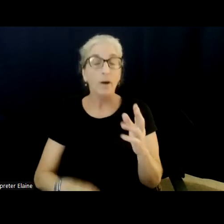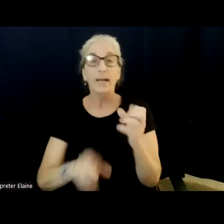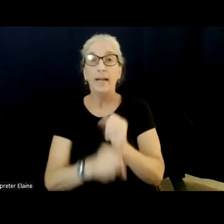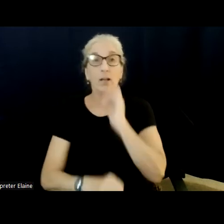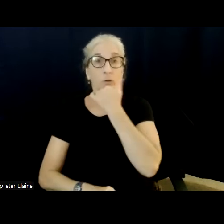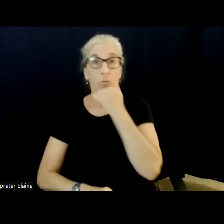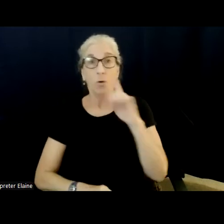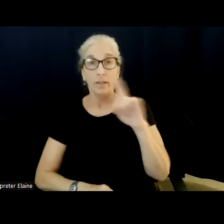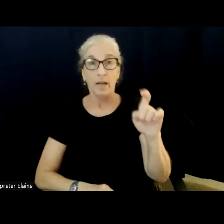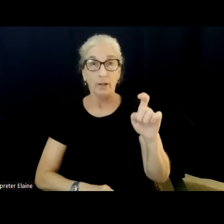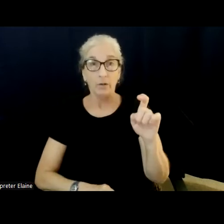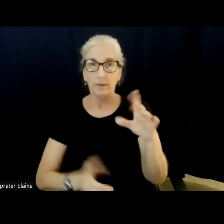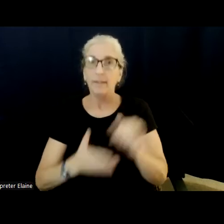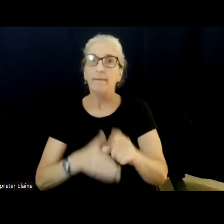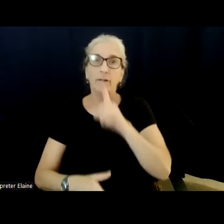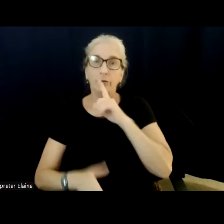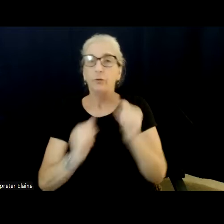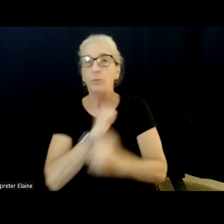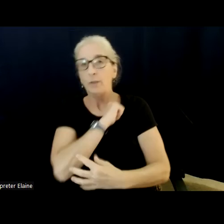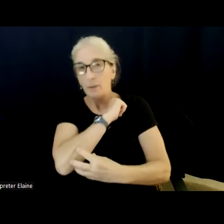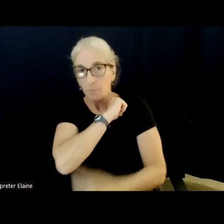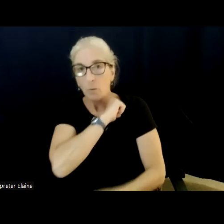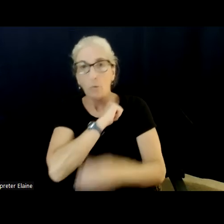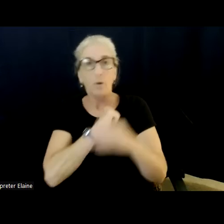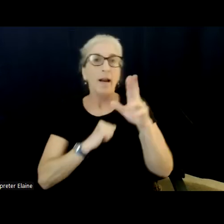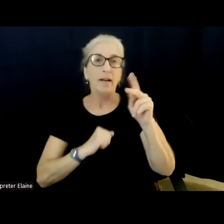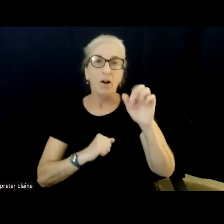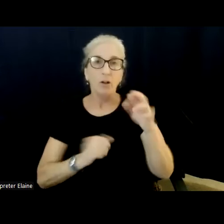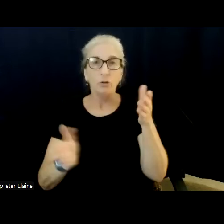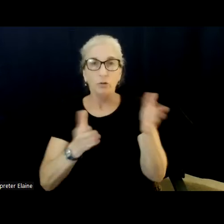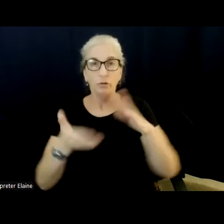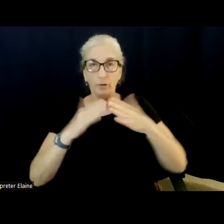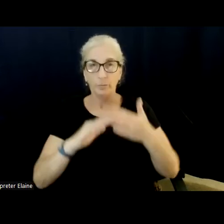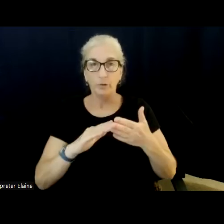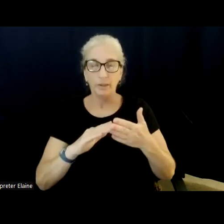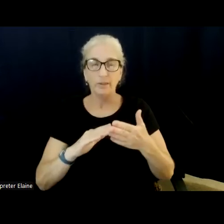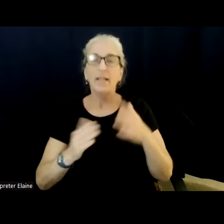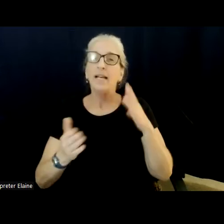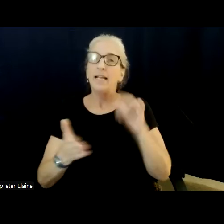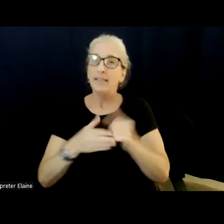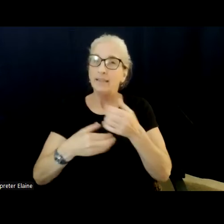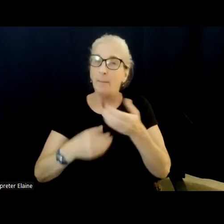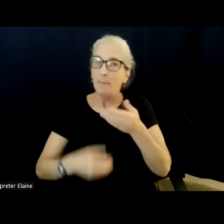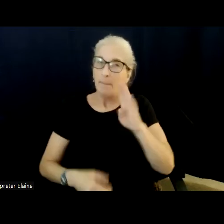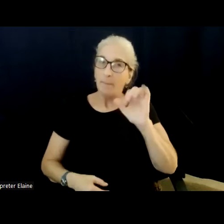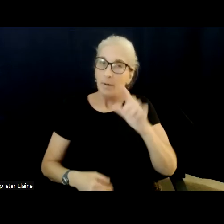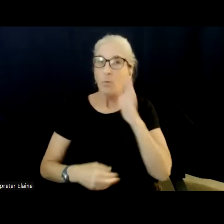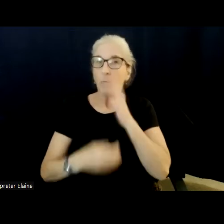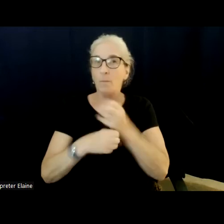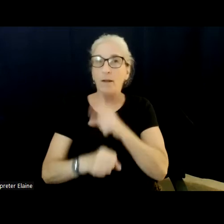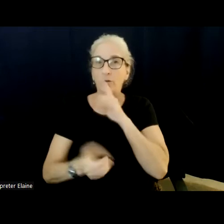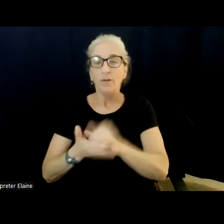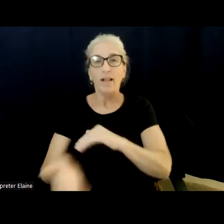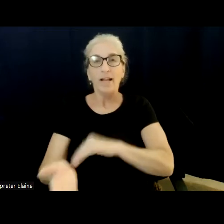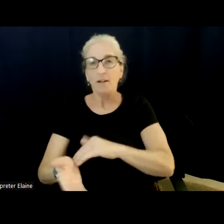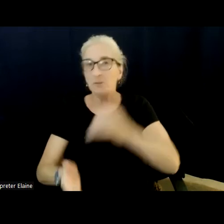My bill aims to improve diagnosis so that complaints are not dismissed by physicians were actually heard. I also am leading